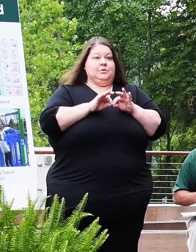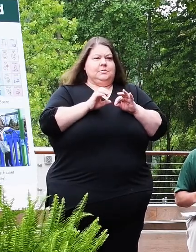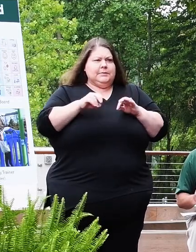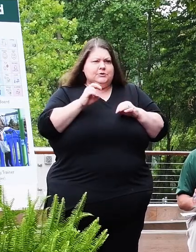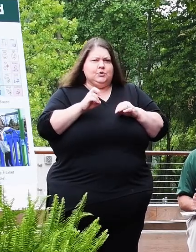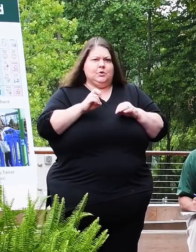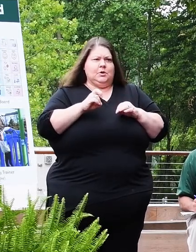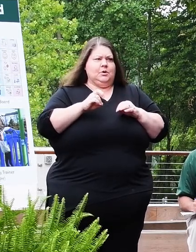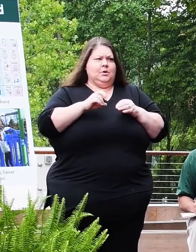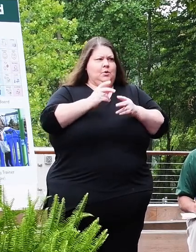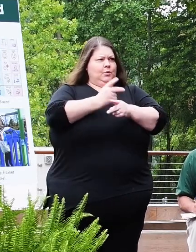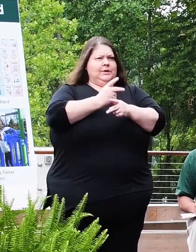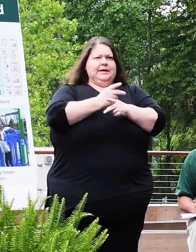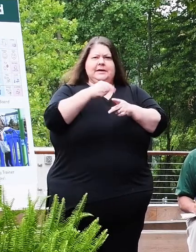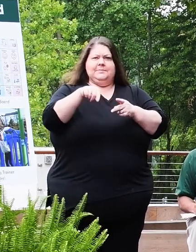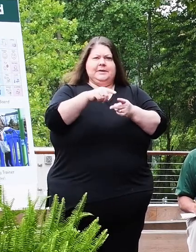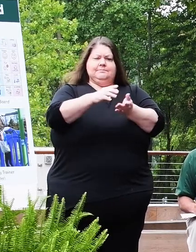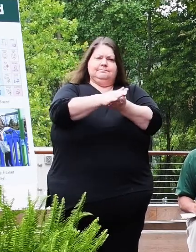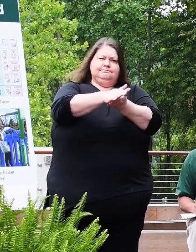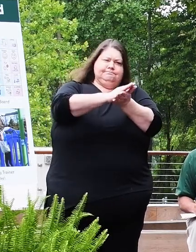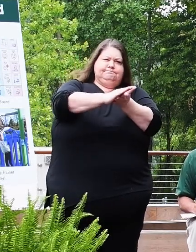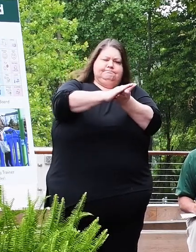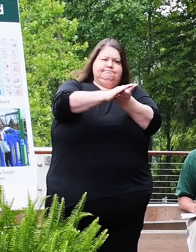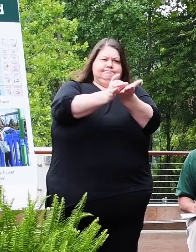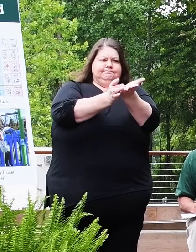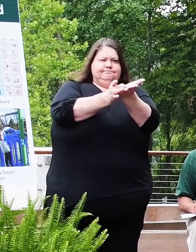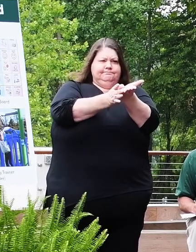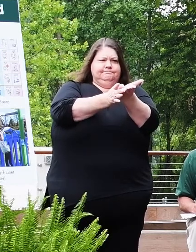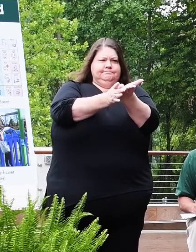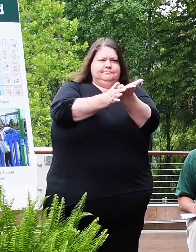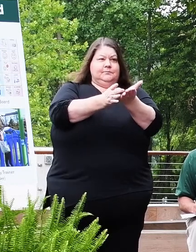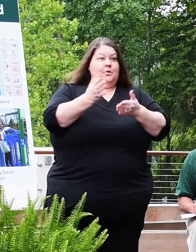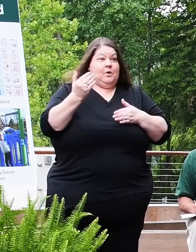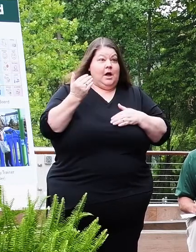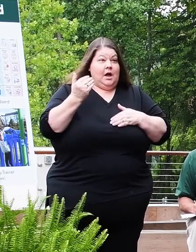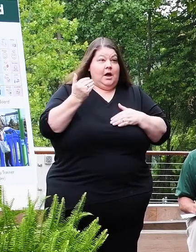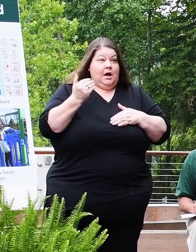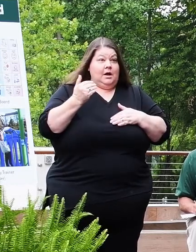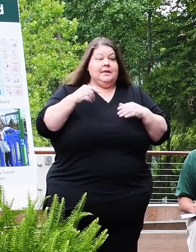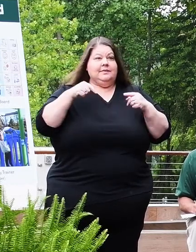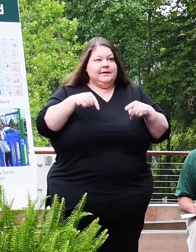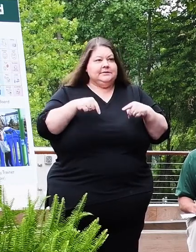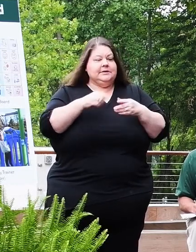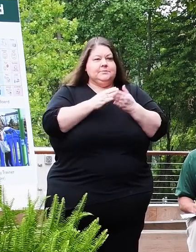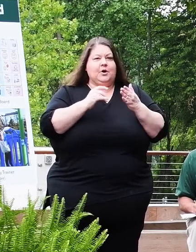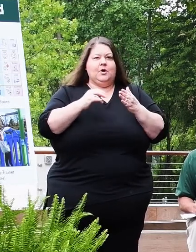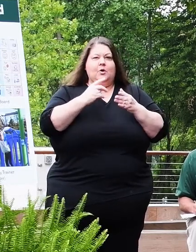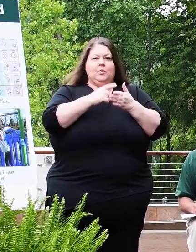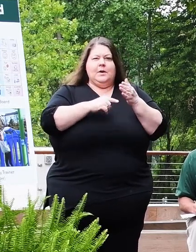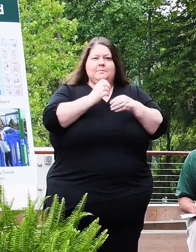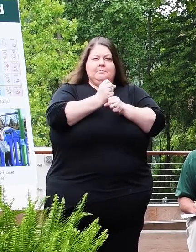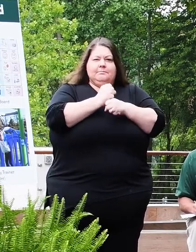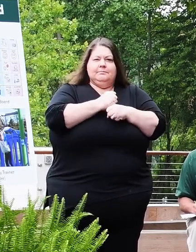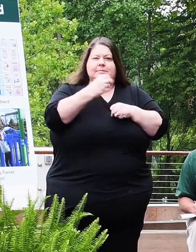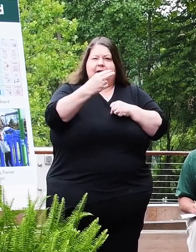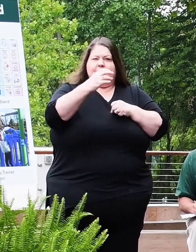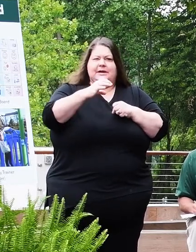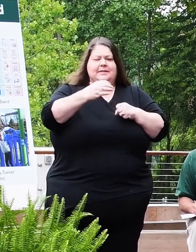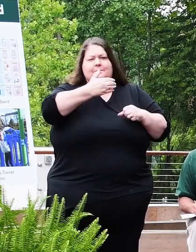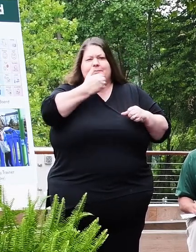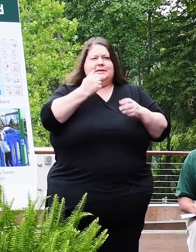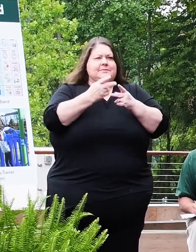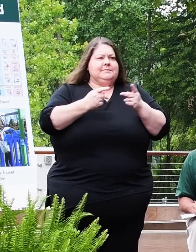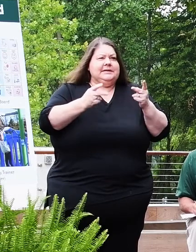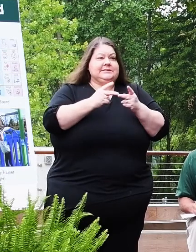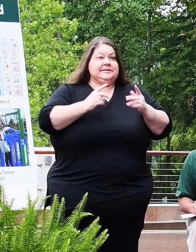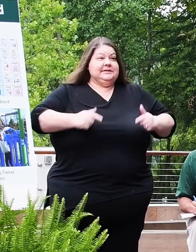facilities like this in top condition because they are part of what makes Howard County the very best place to live, work,